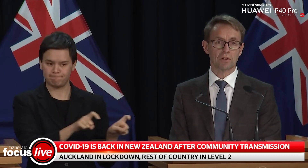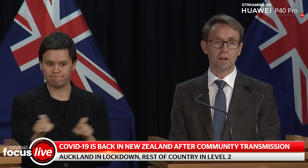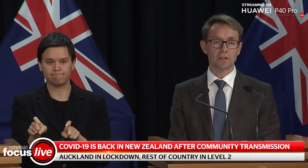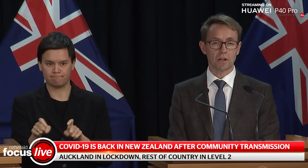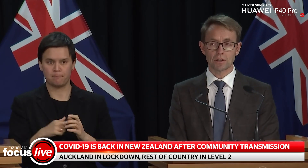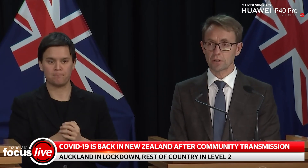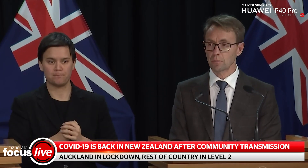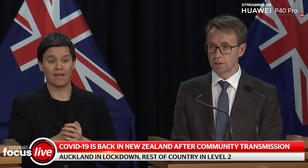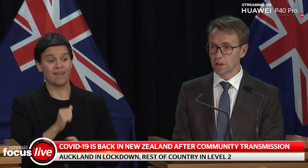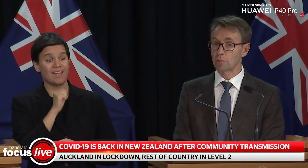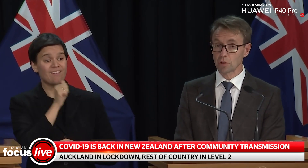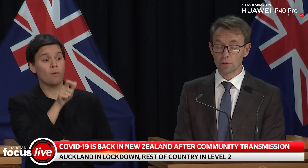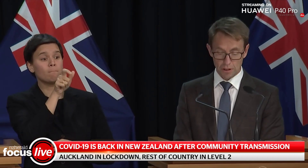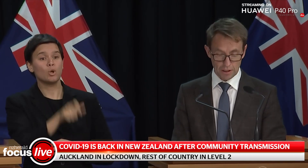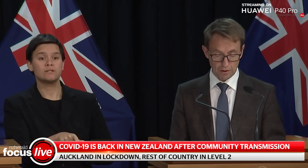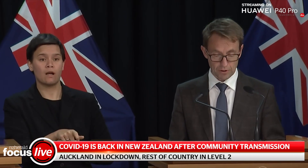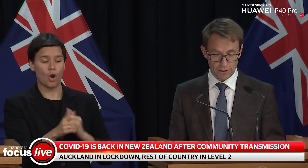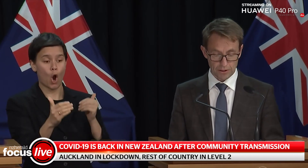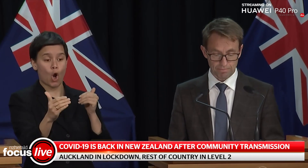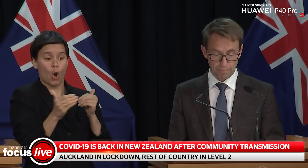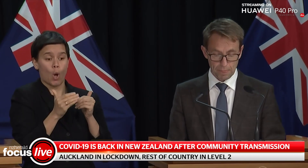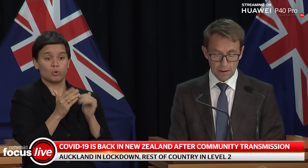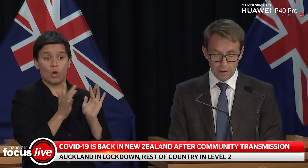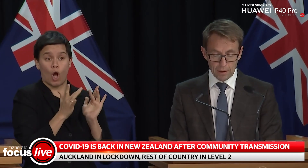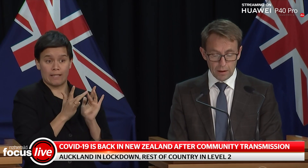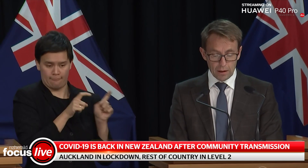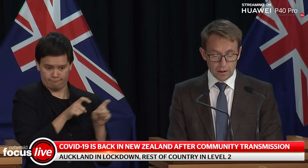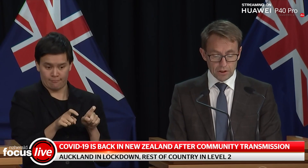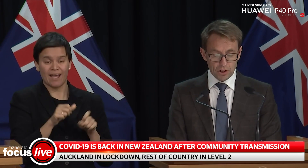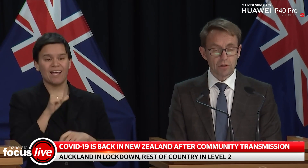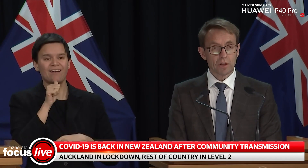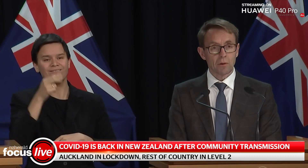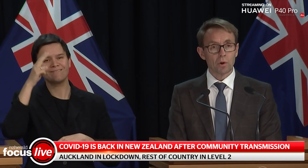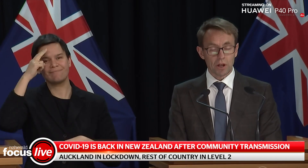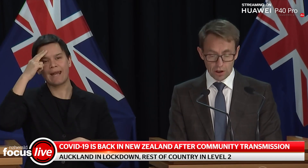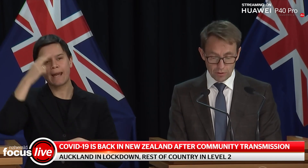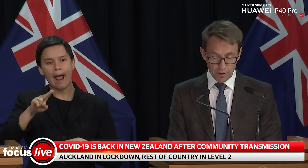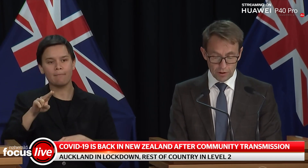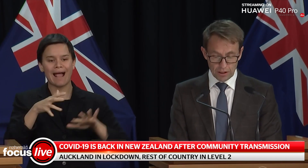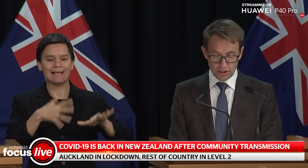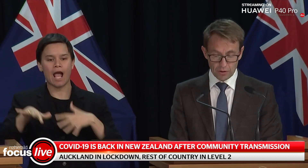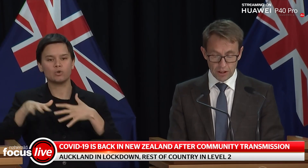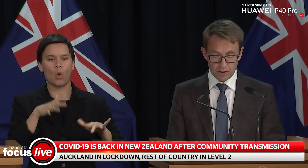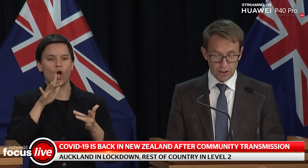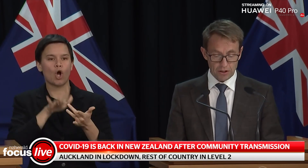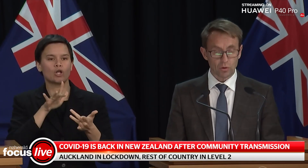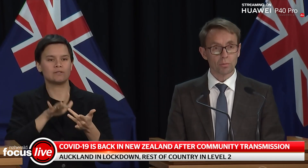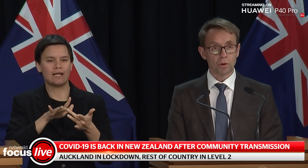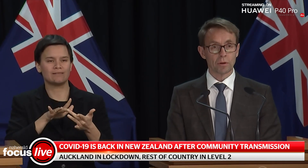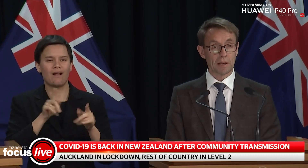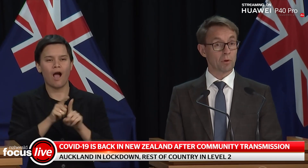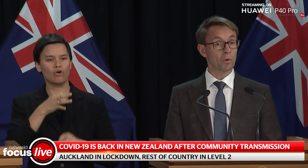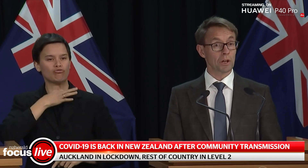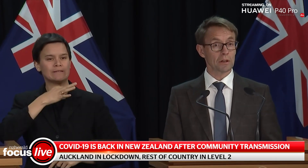leave self-isolation once they return a negative test. In addition, we are working over the next few days to test